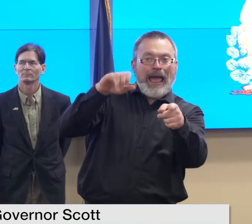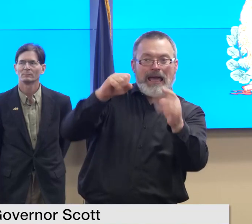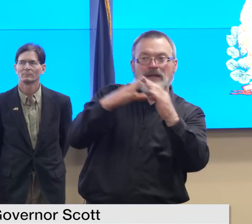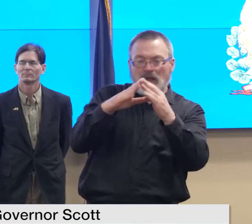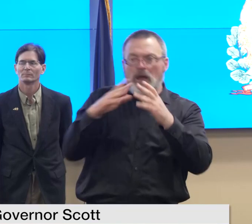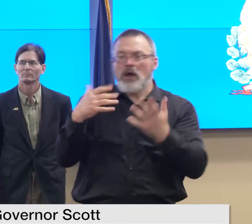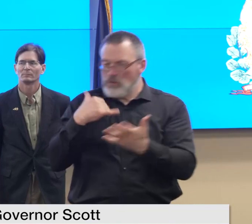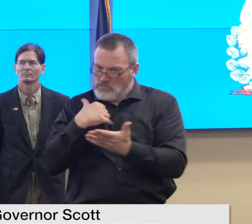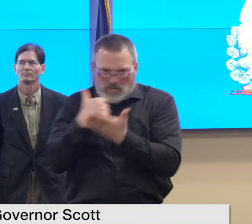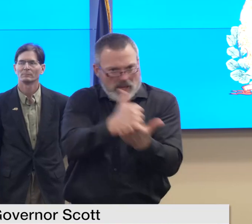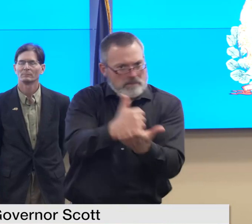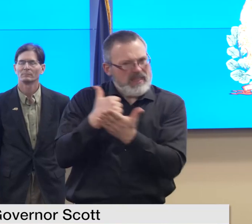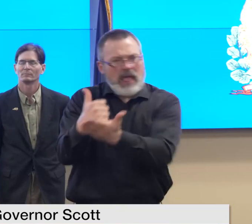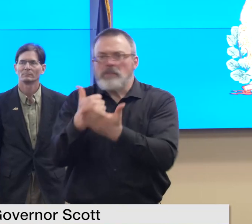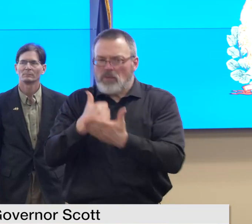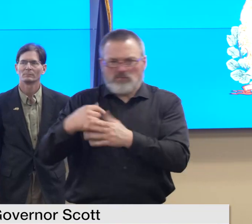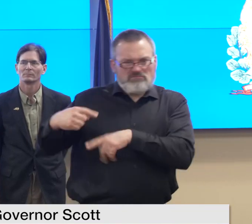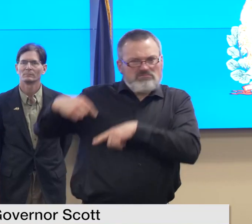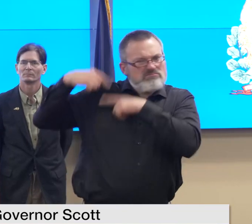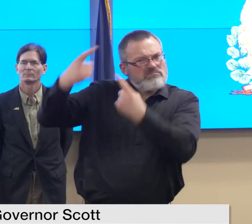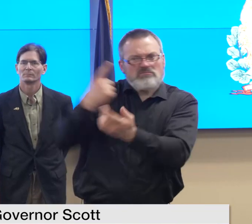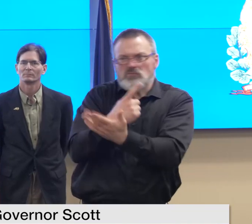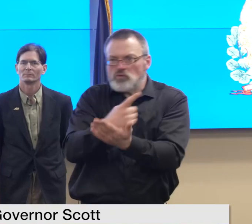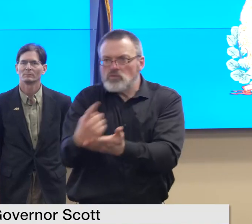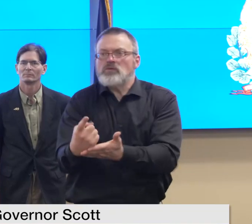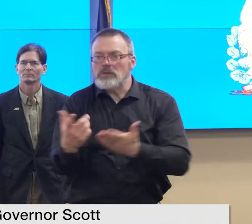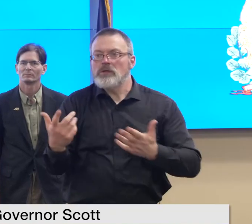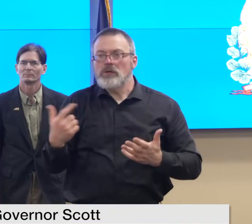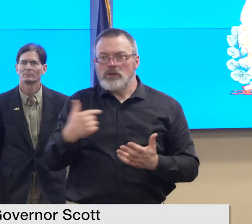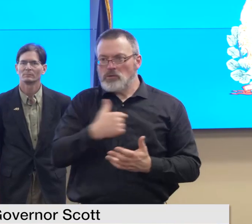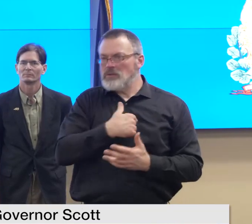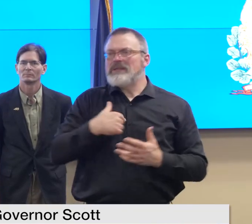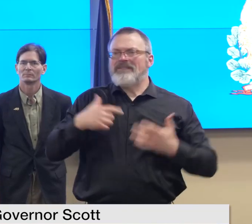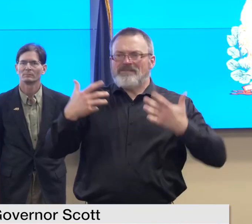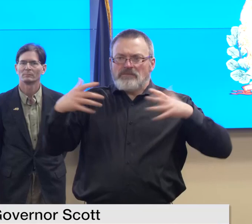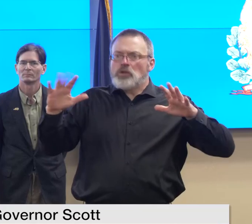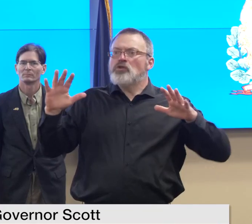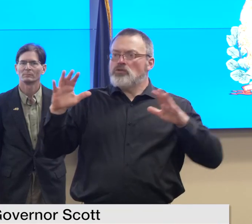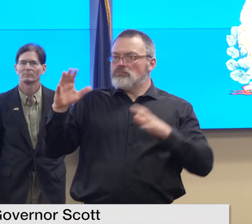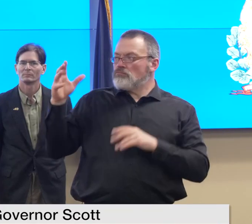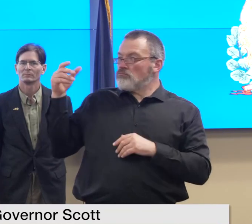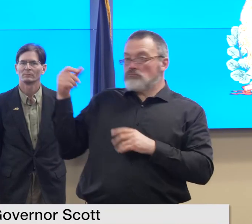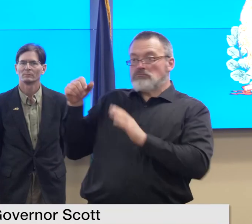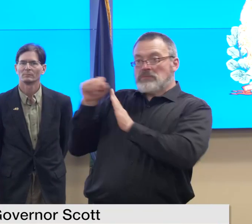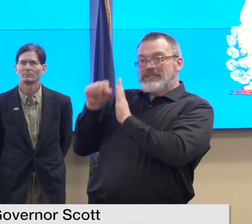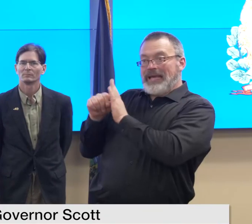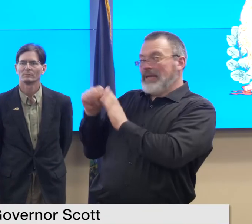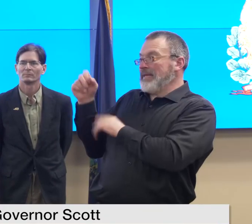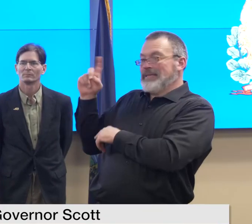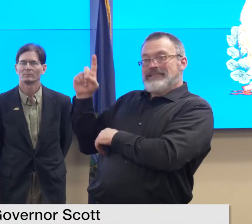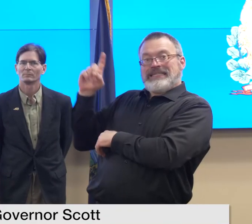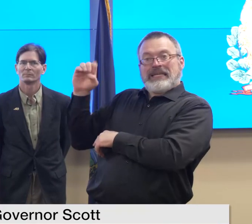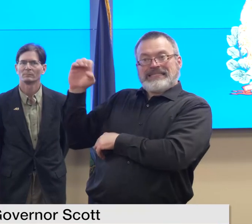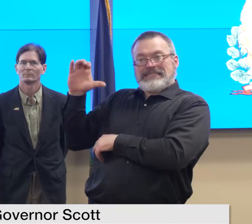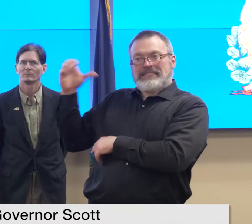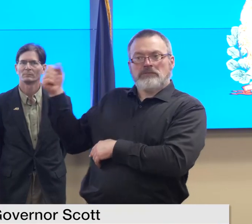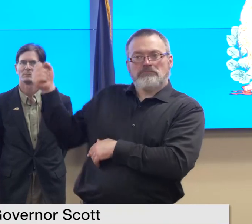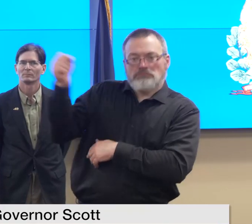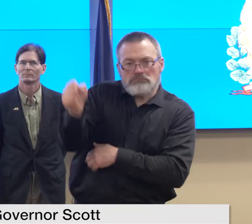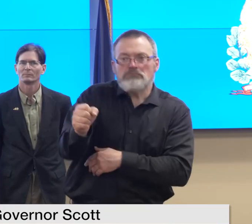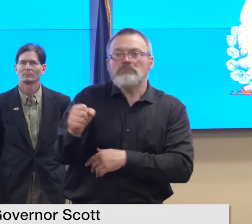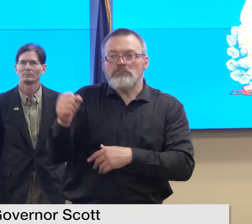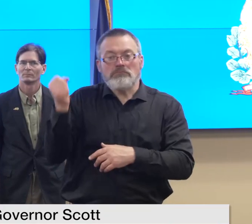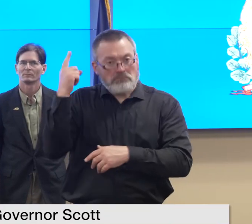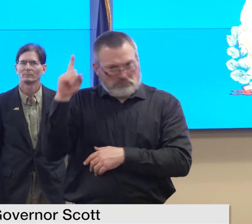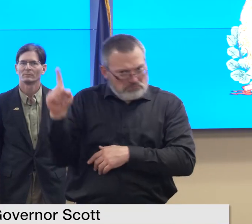we also have assigned a direct person from the state emergency operations center to not only be on site but